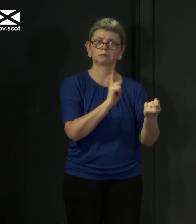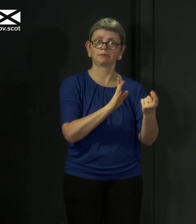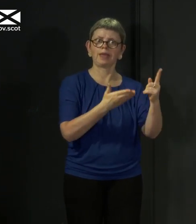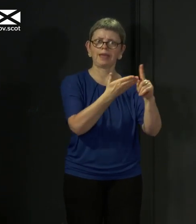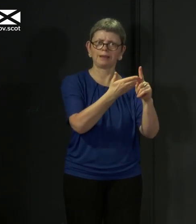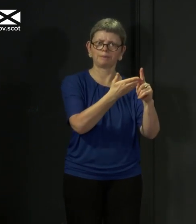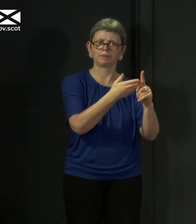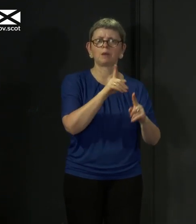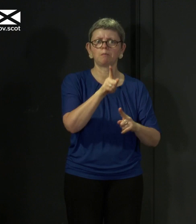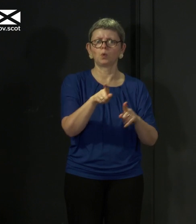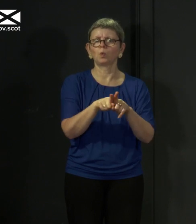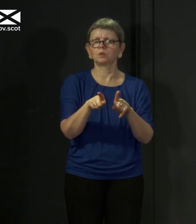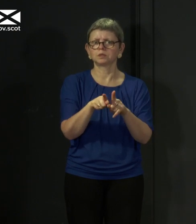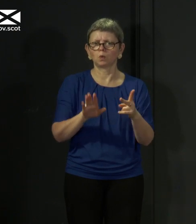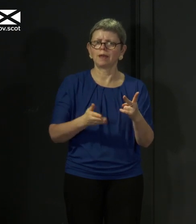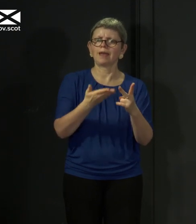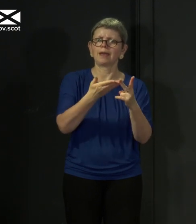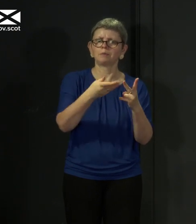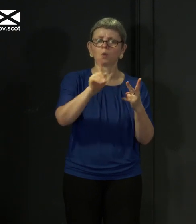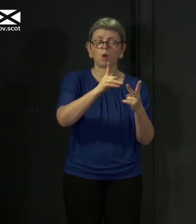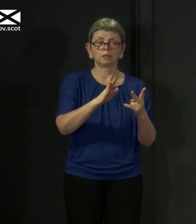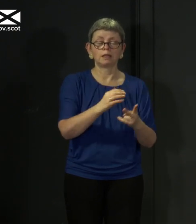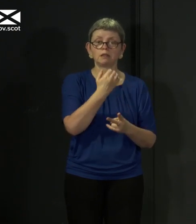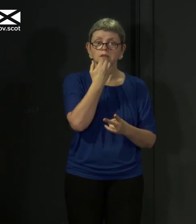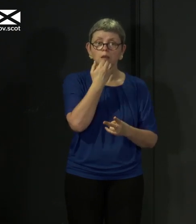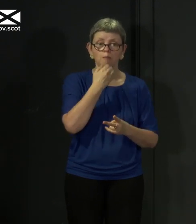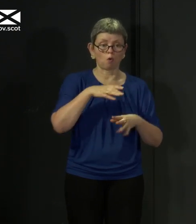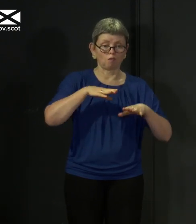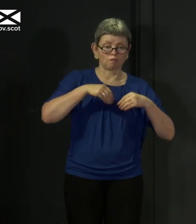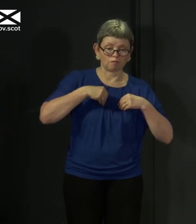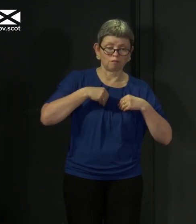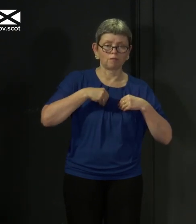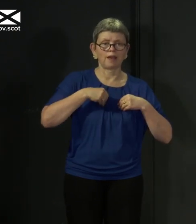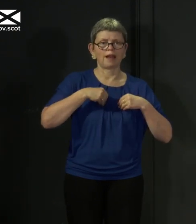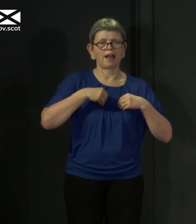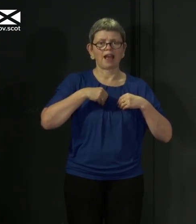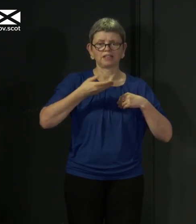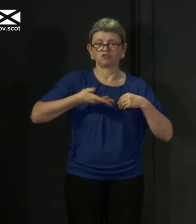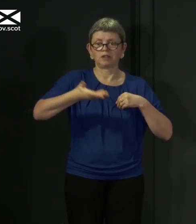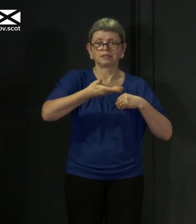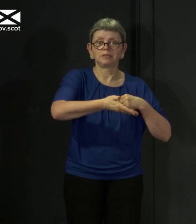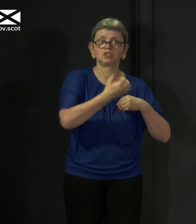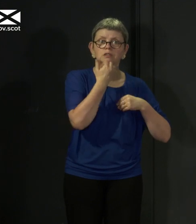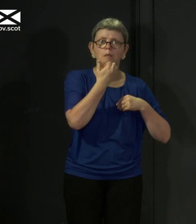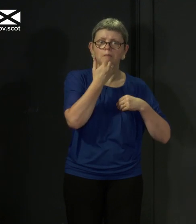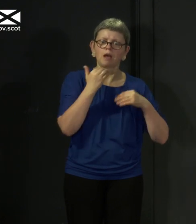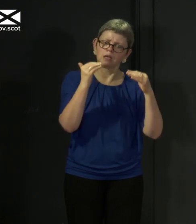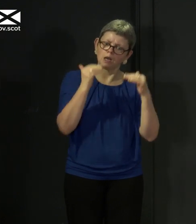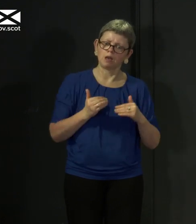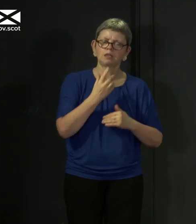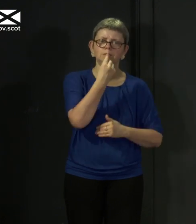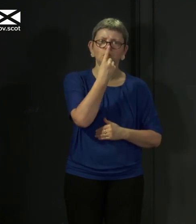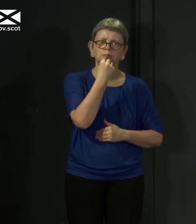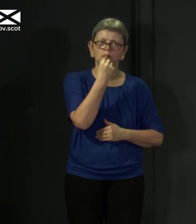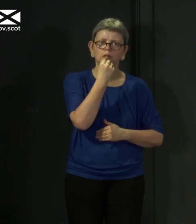to make sure that case numbers and the reproduction rate are as low as possible. Because if you were only going on